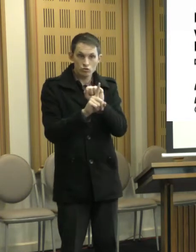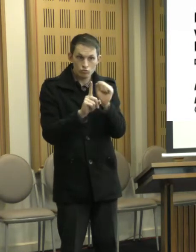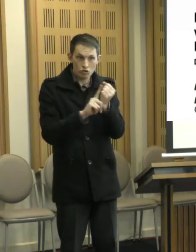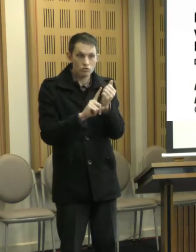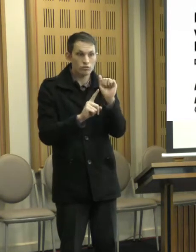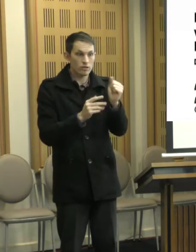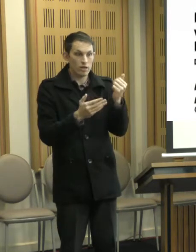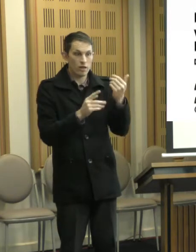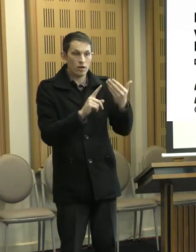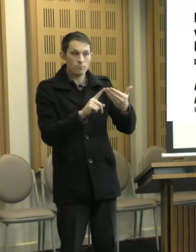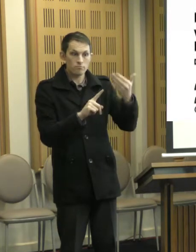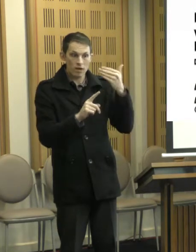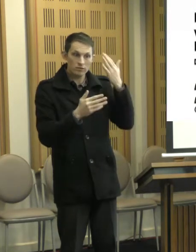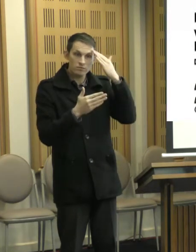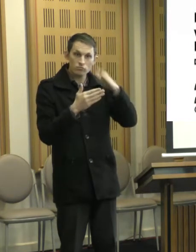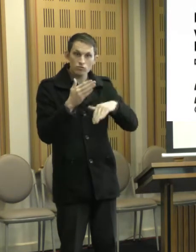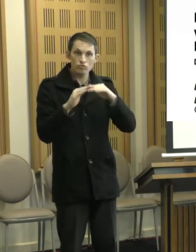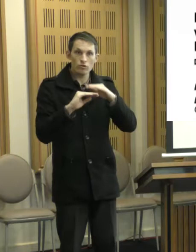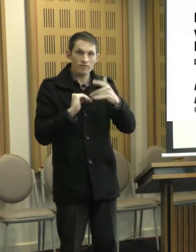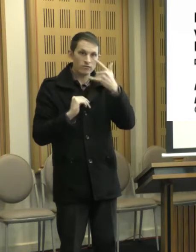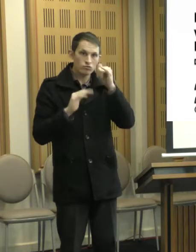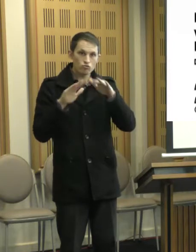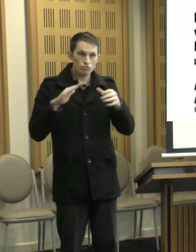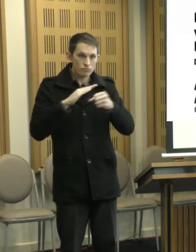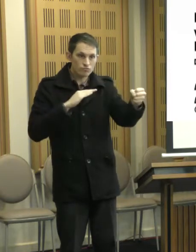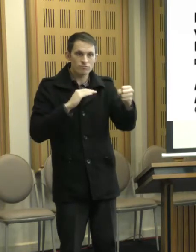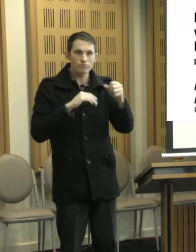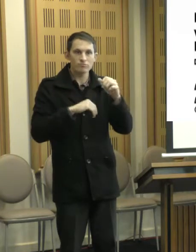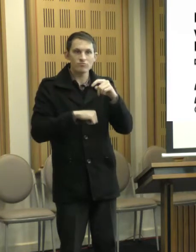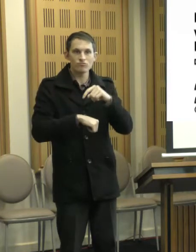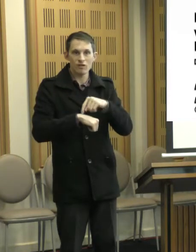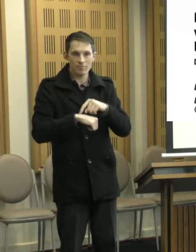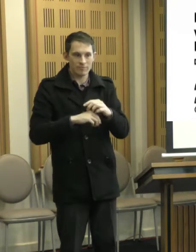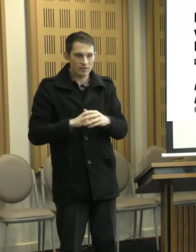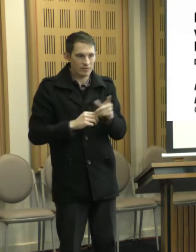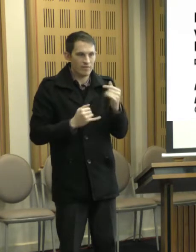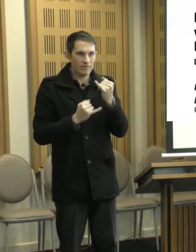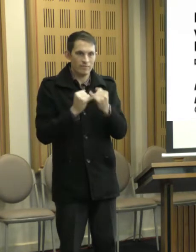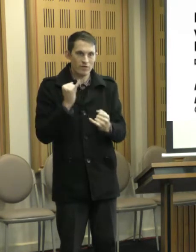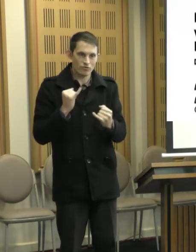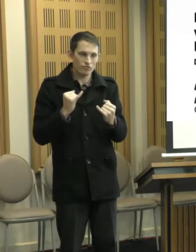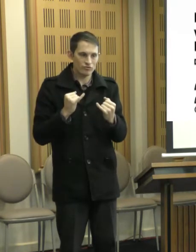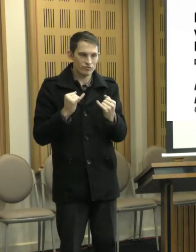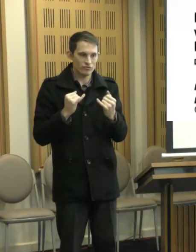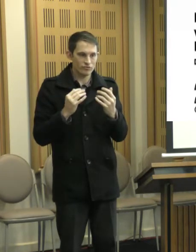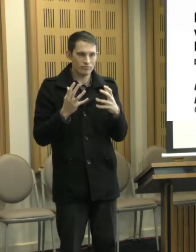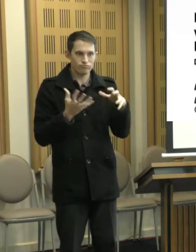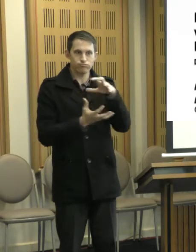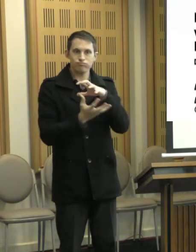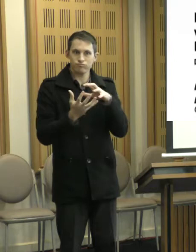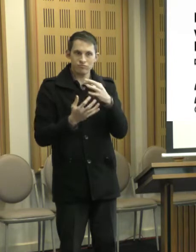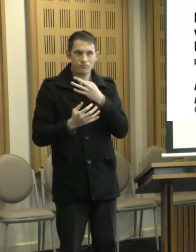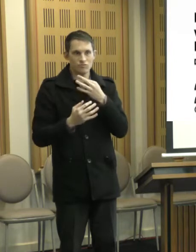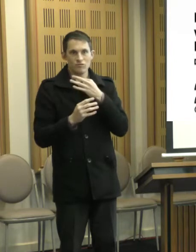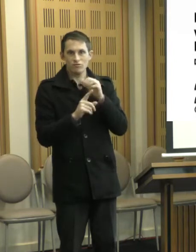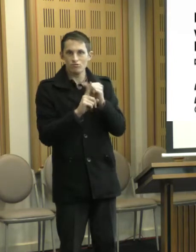and other such removals of children. So, it's a very fraught area for other people, and it's going to take time, systemic efficacy on